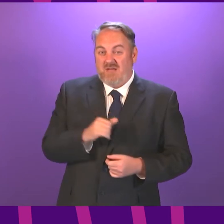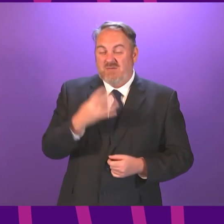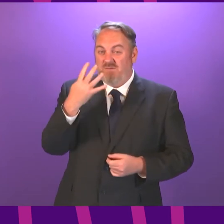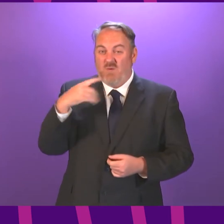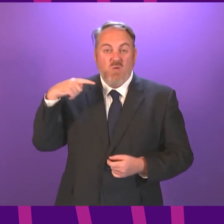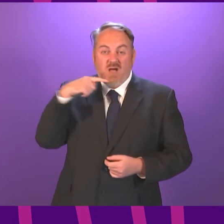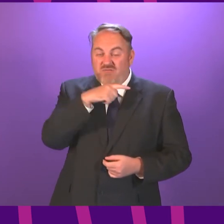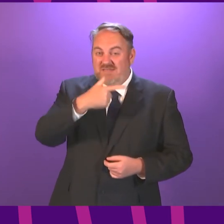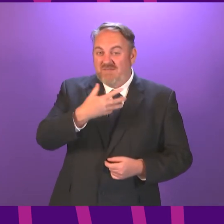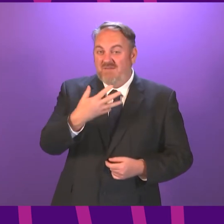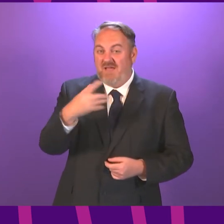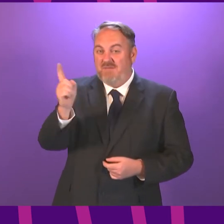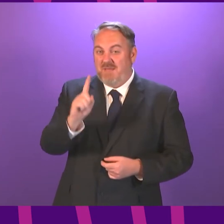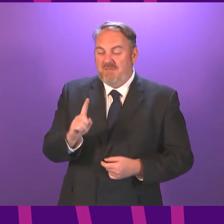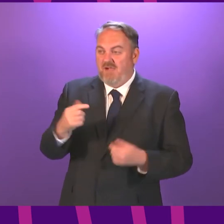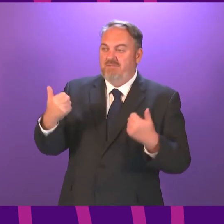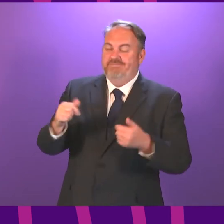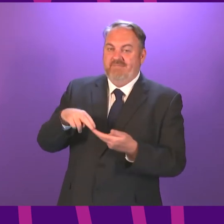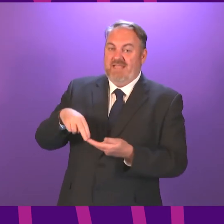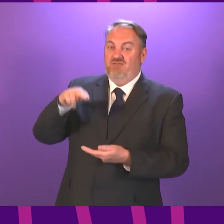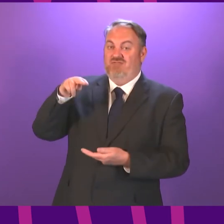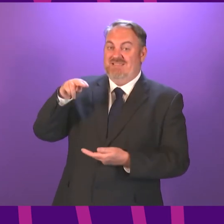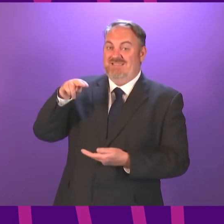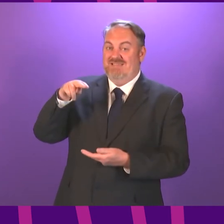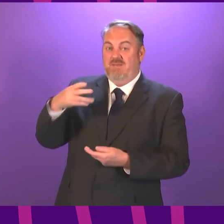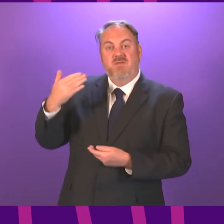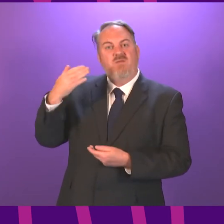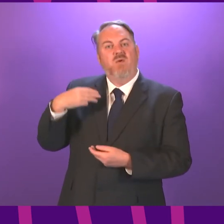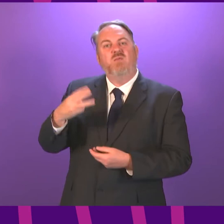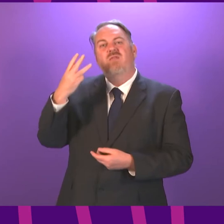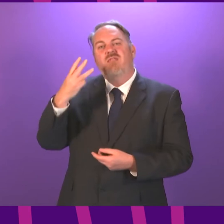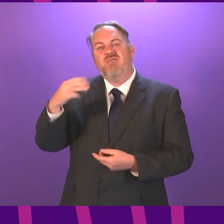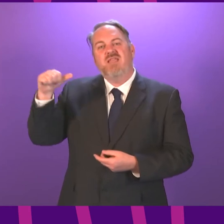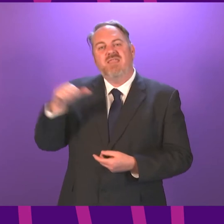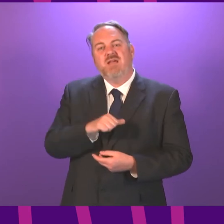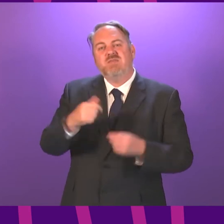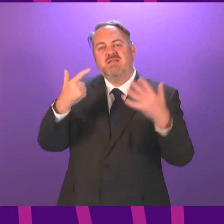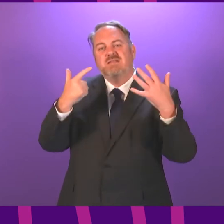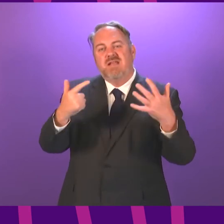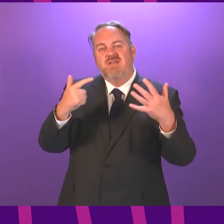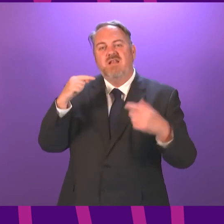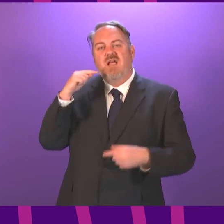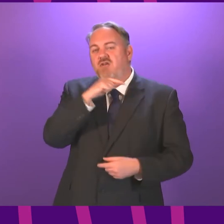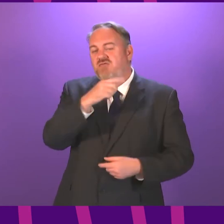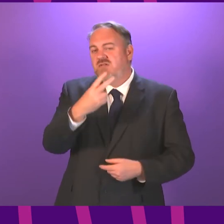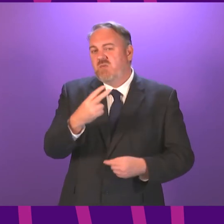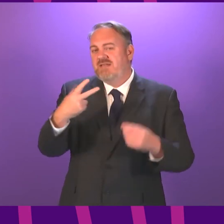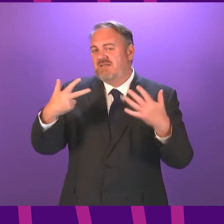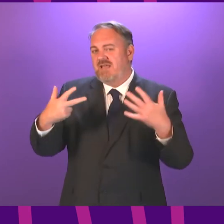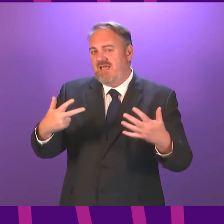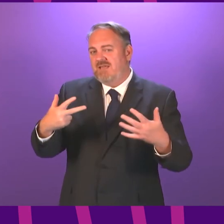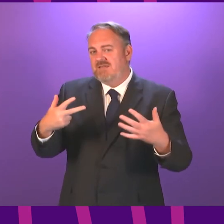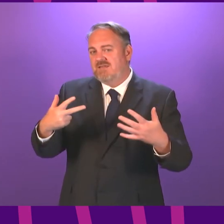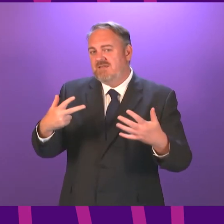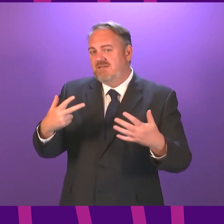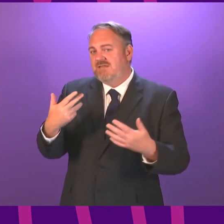new cases. This is a rise from 3,728 in the seven days prior to